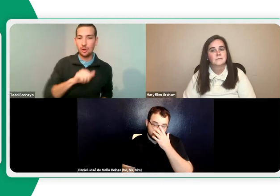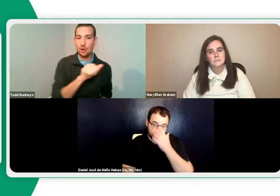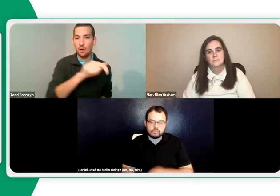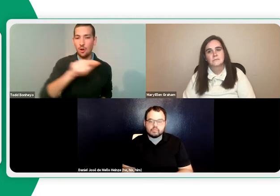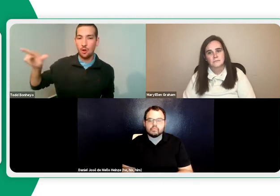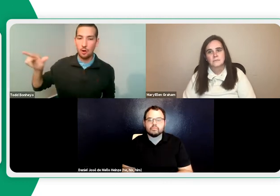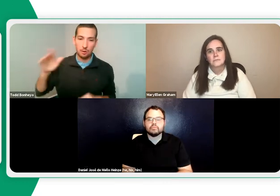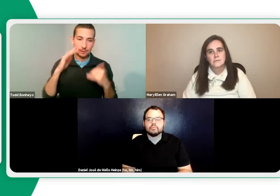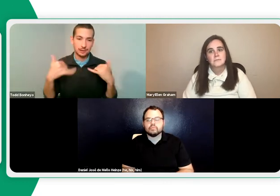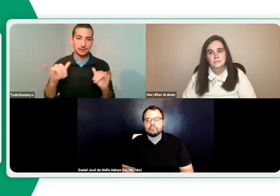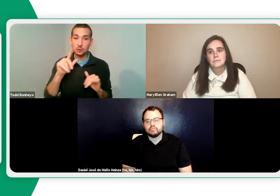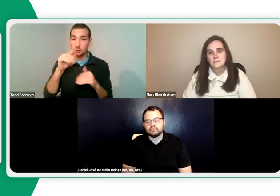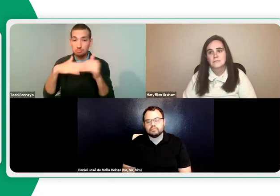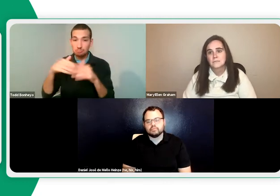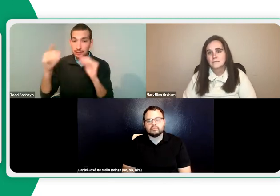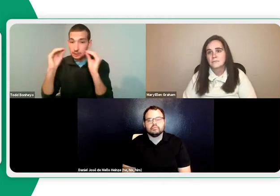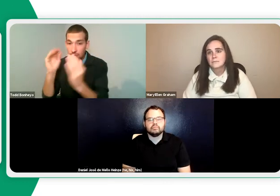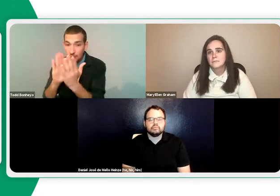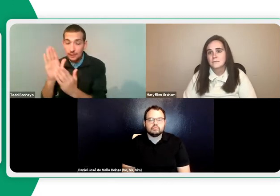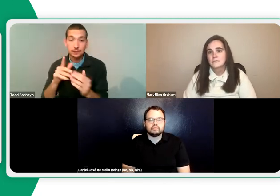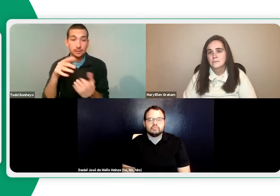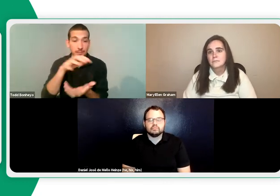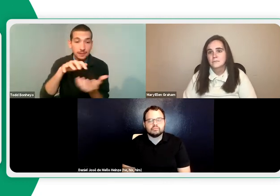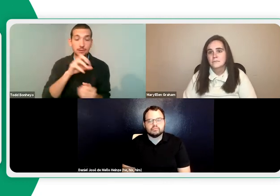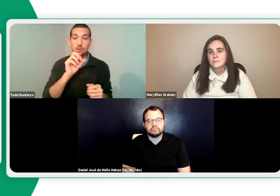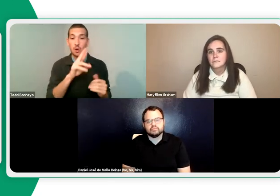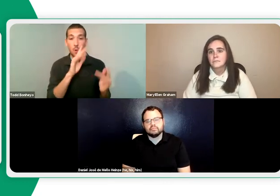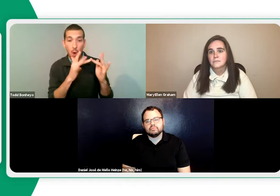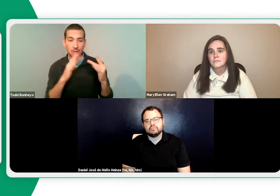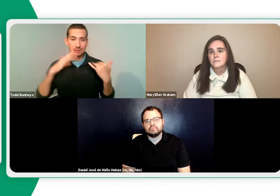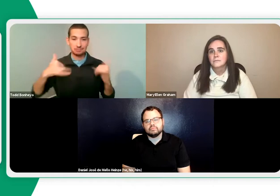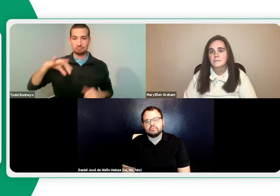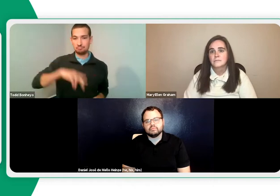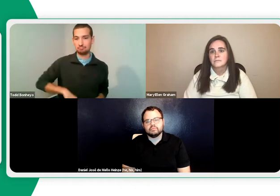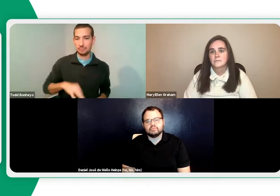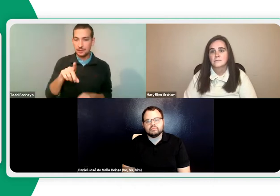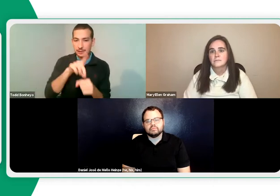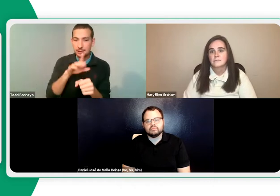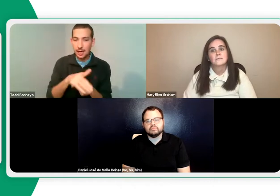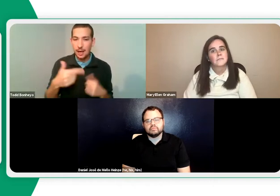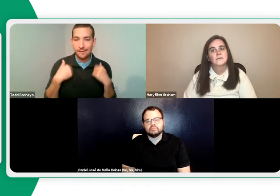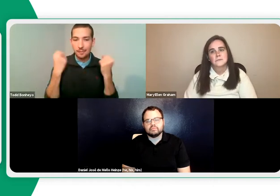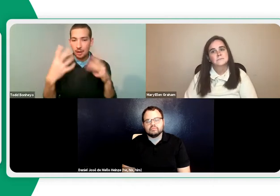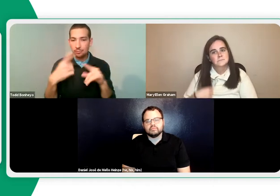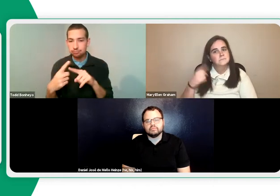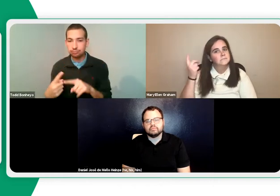feel that this webinar tonight will benefit everyone across the board, whether you are in a face-to-face, physical space, or online.